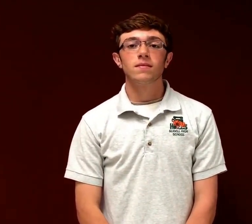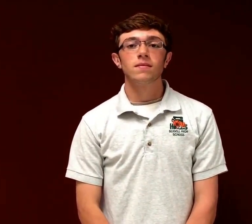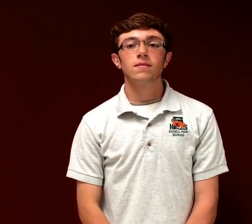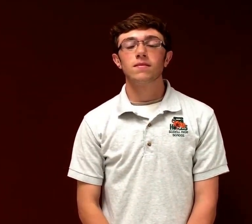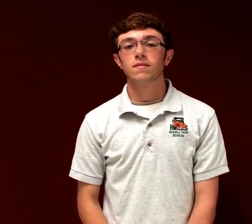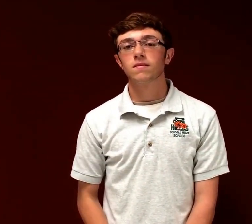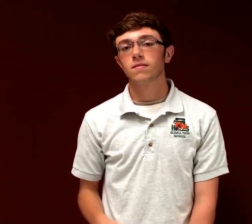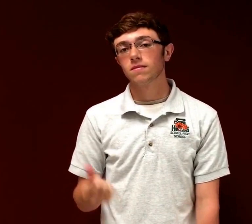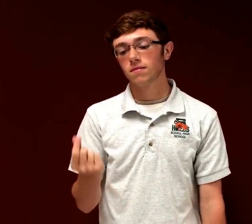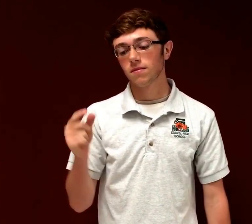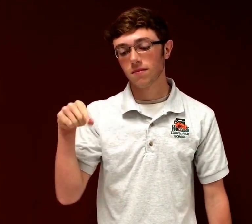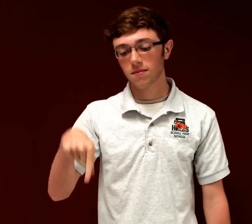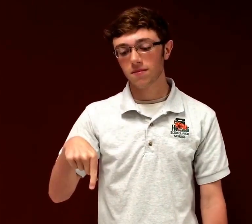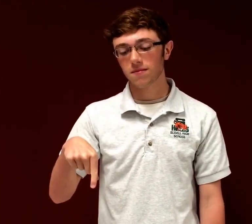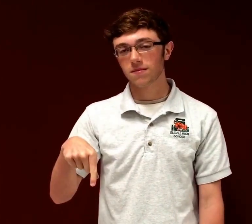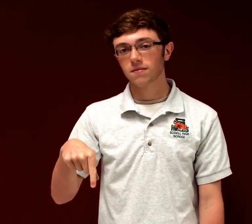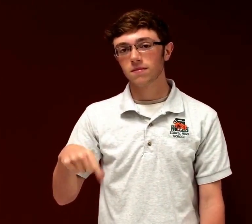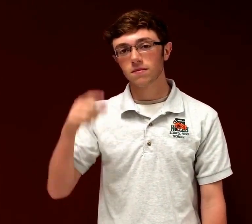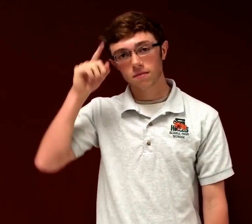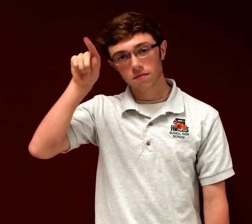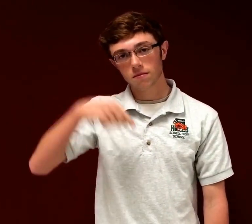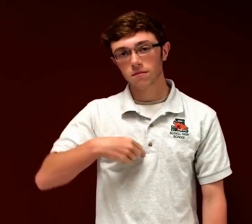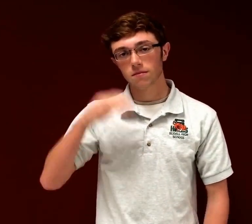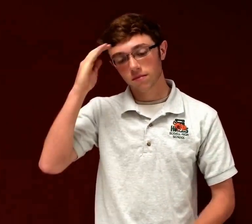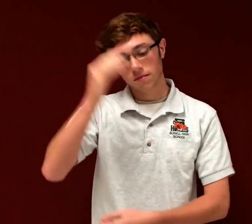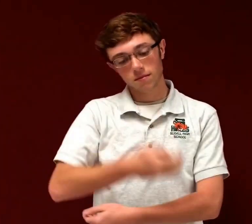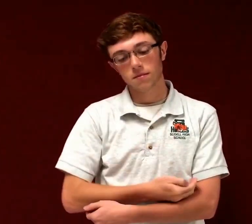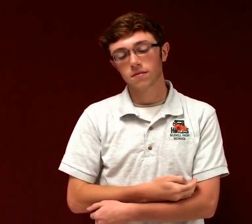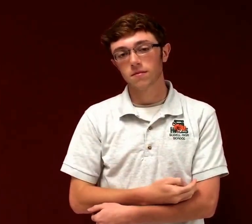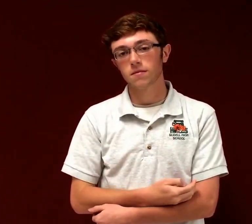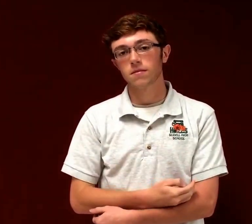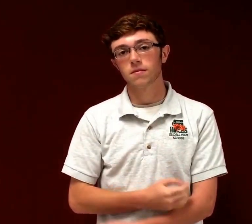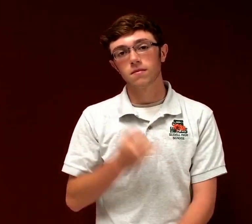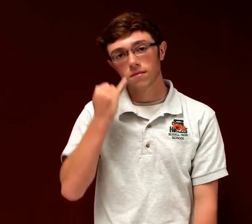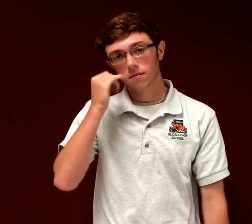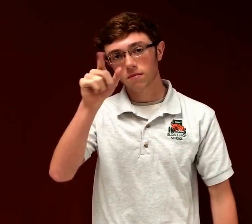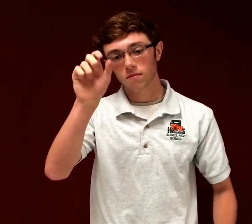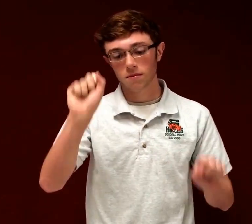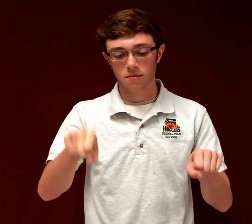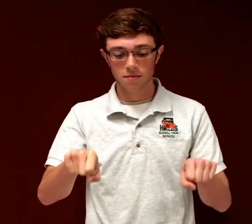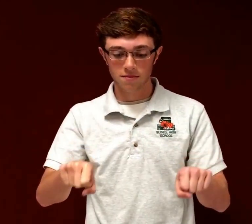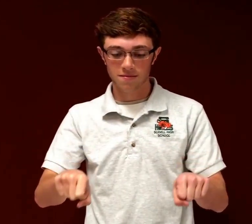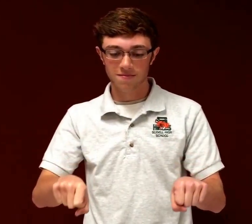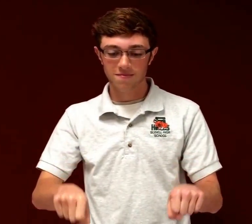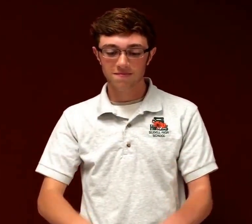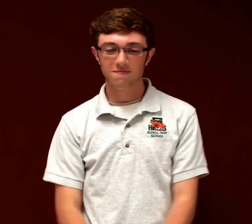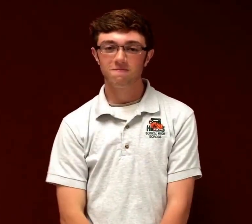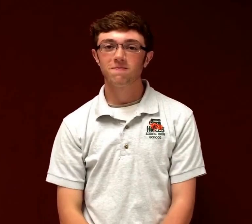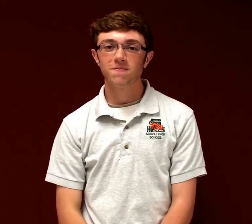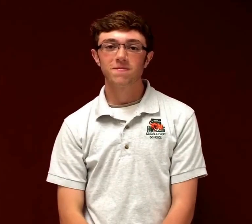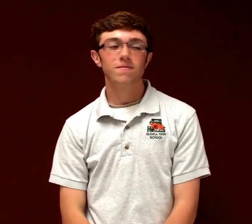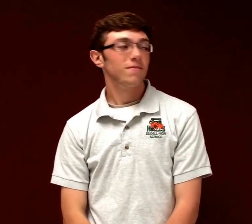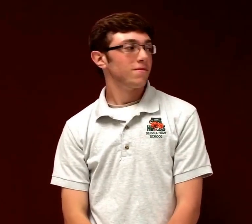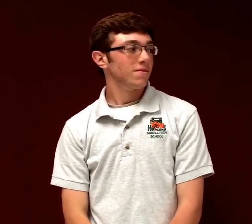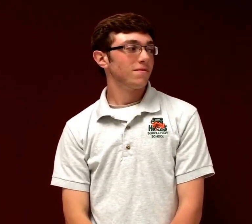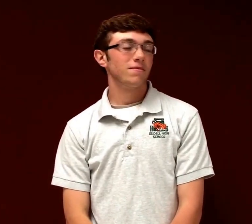Oh, won't you do this for me, son? Oh, do this for me?